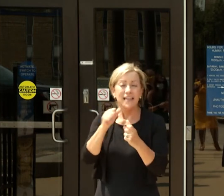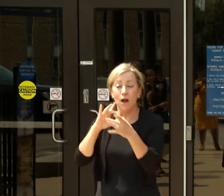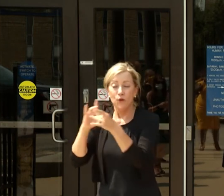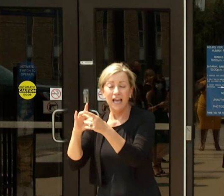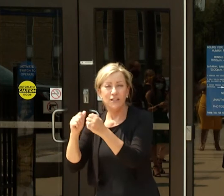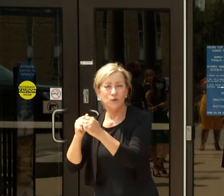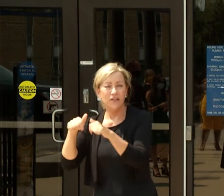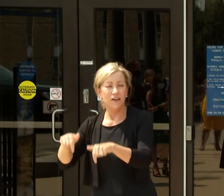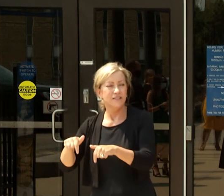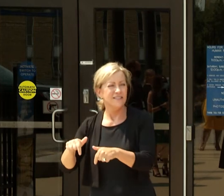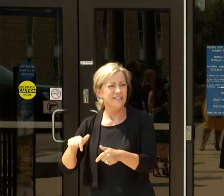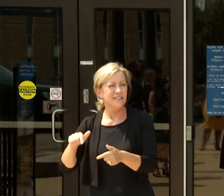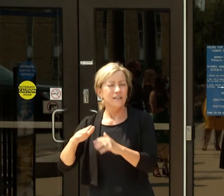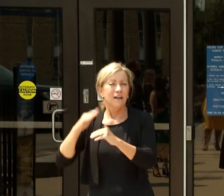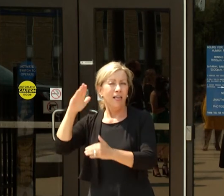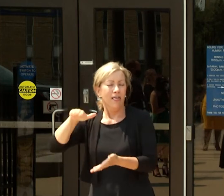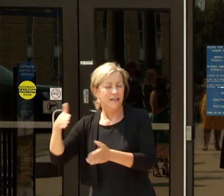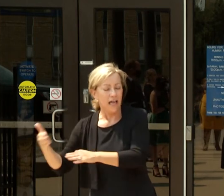I got off easy.